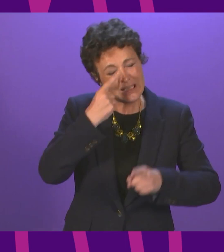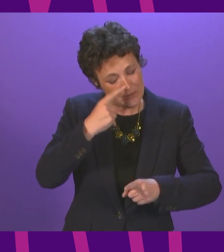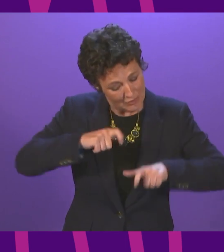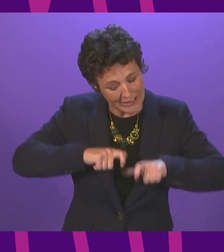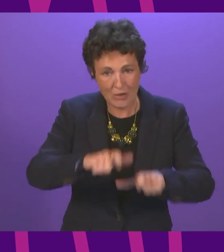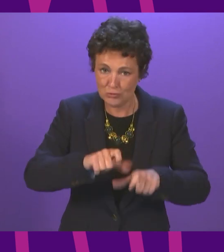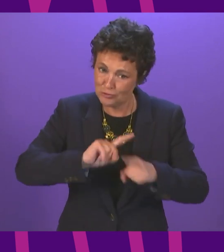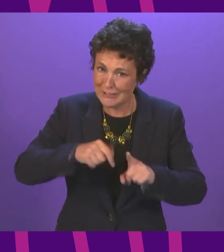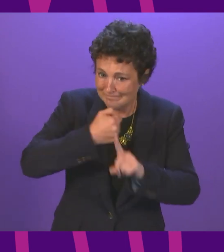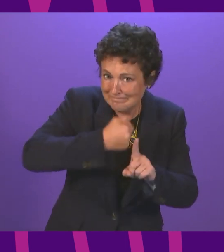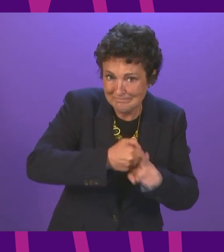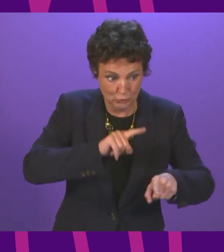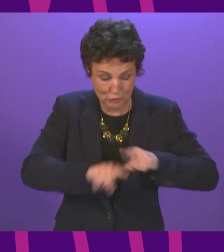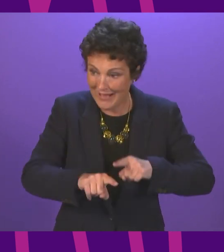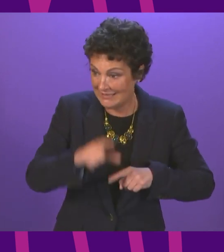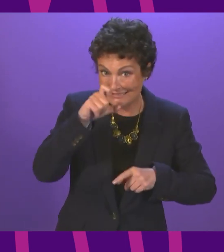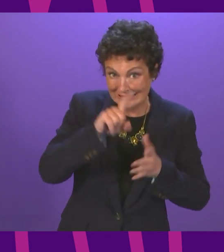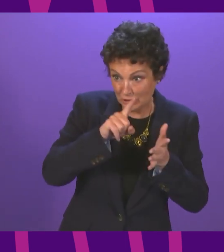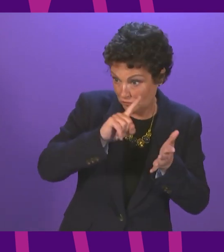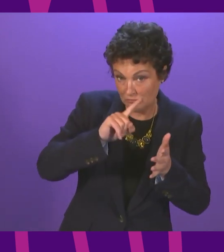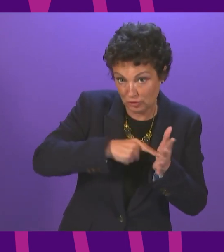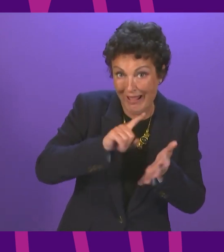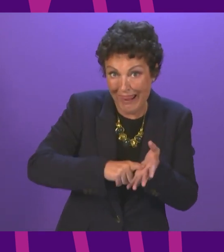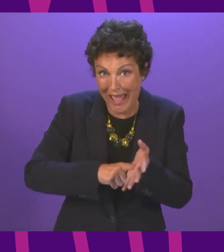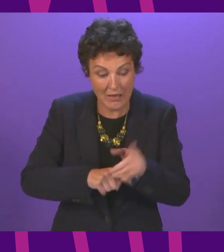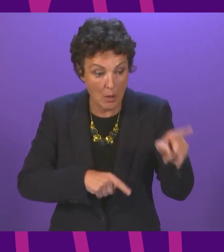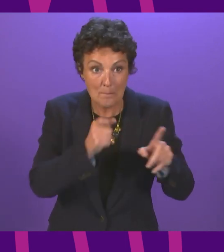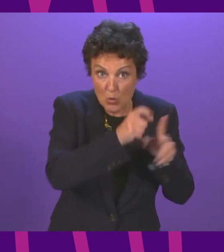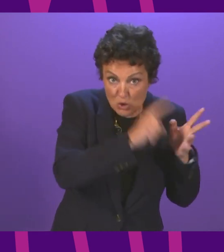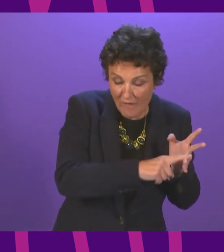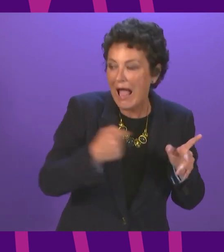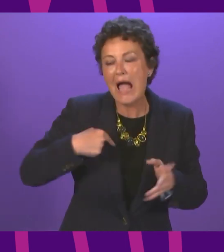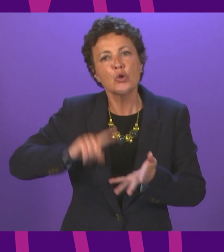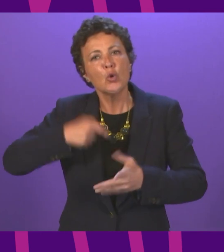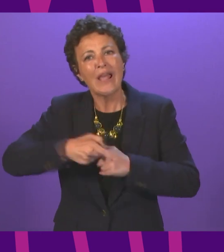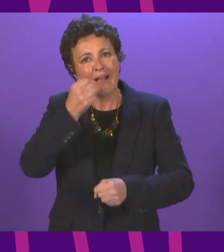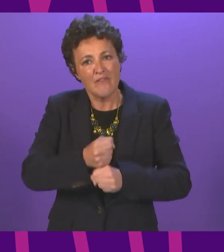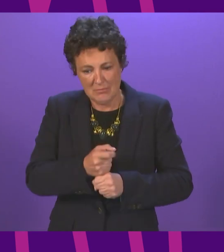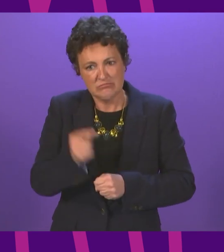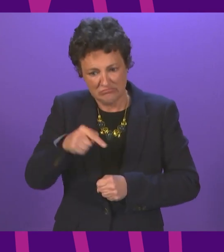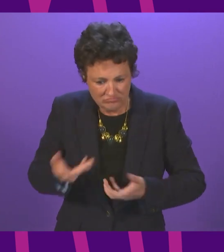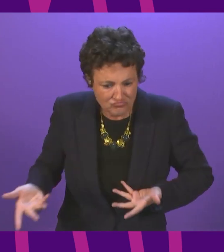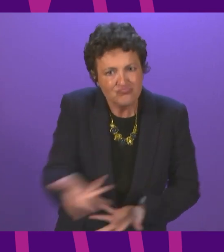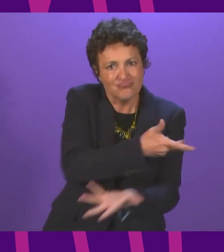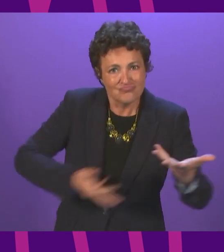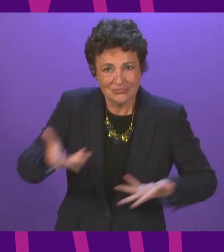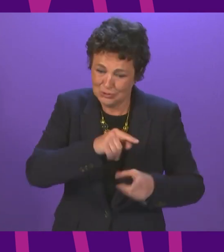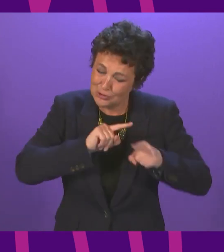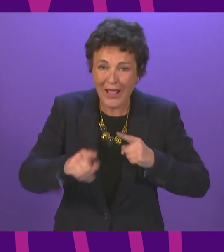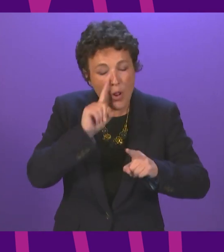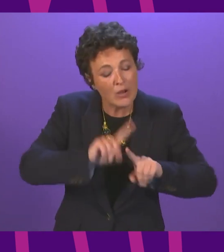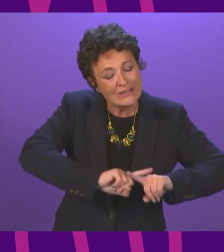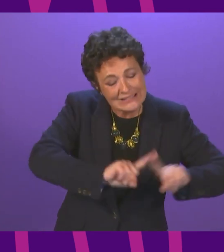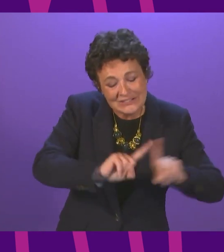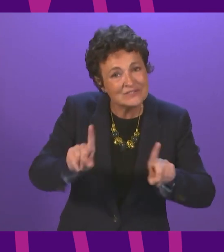quickly bring both players and the UK Government who has responsibility to the table and look at all options to save these crucial Post